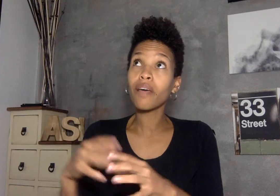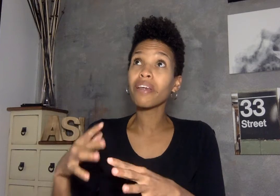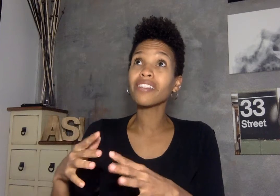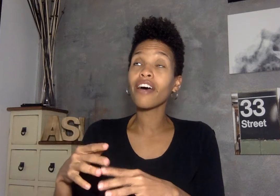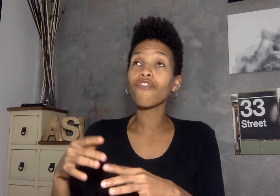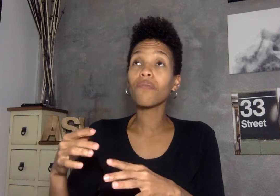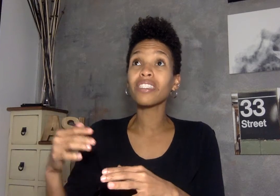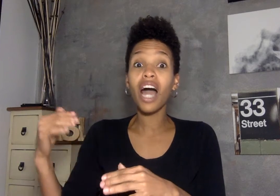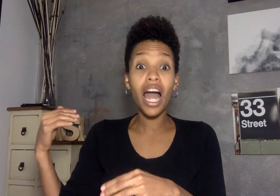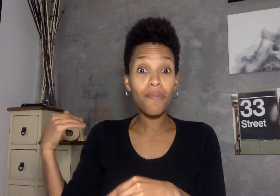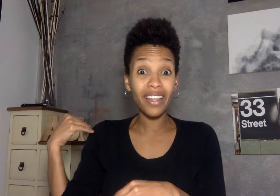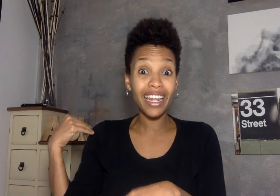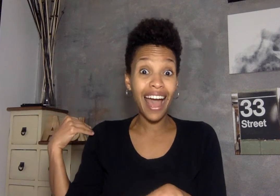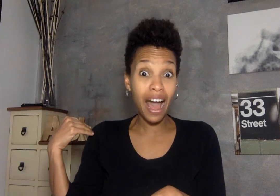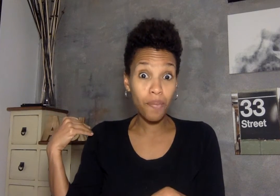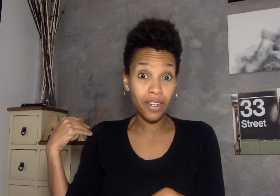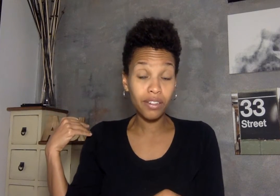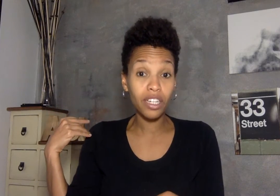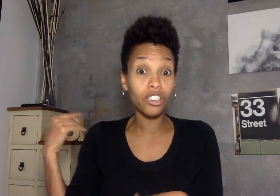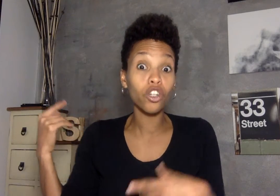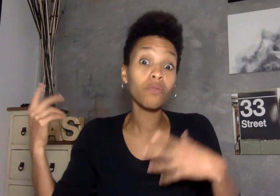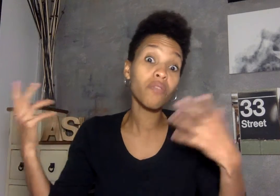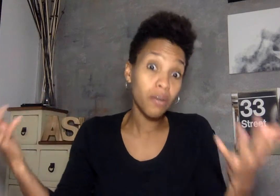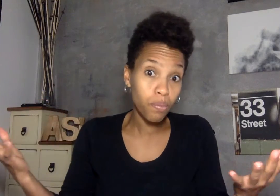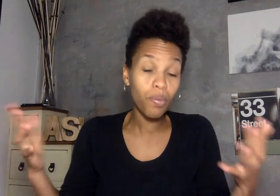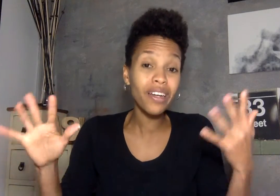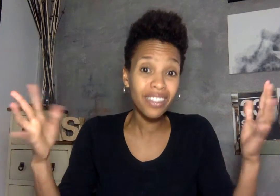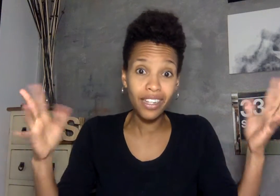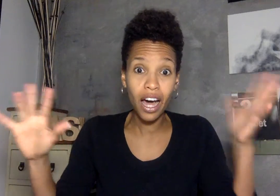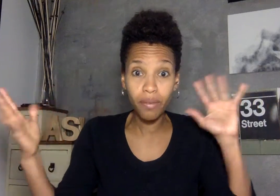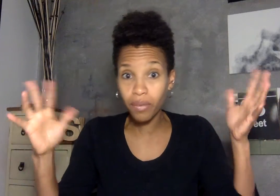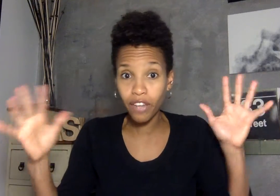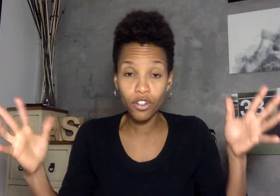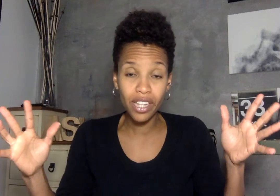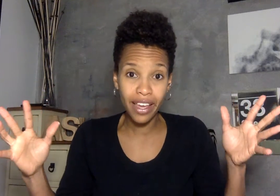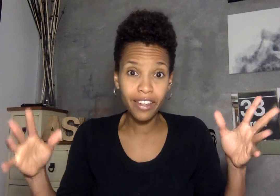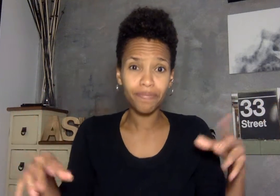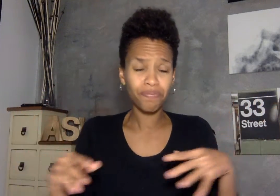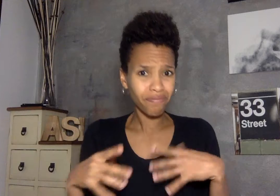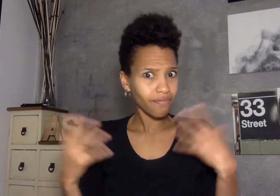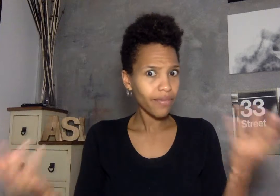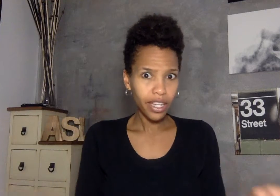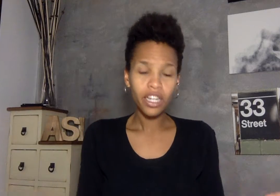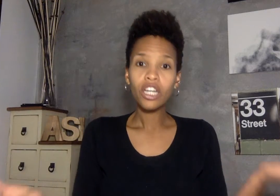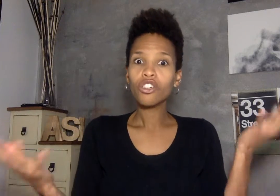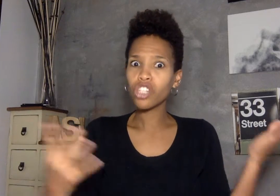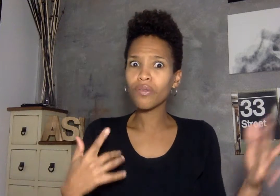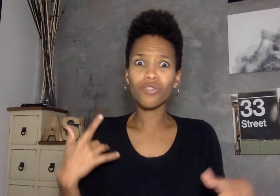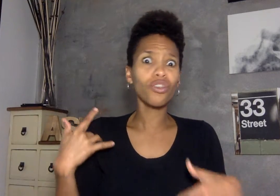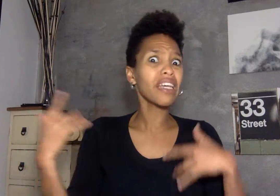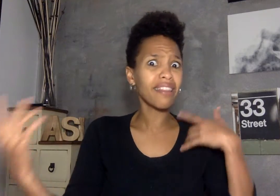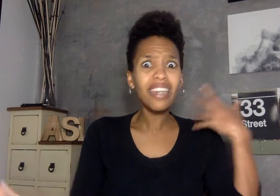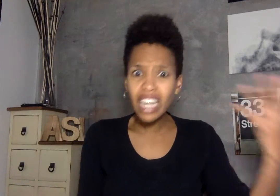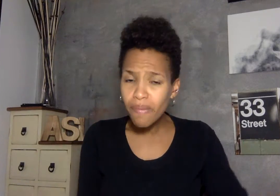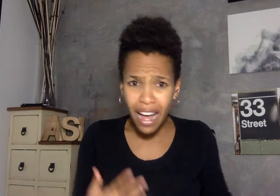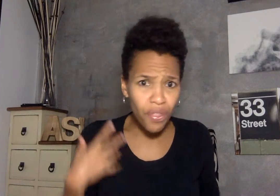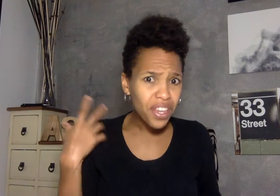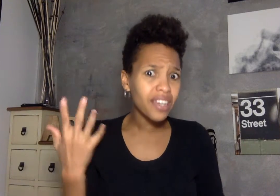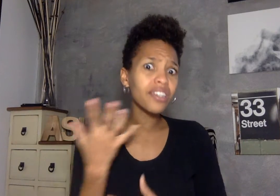that means that from the time that it happened until present time give or take she was really thinking about this